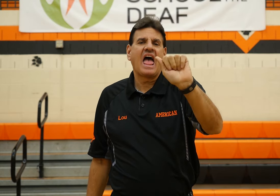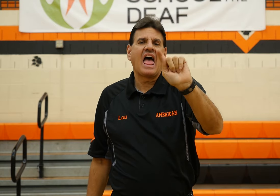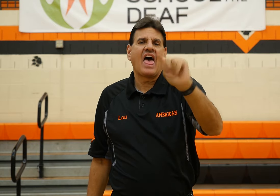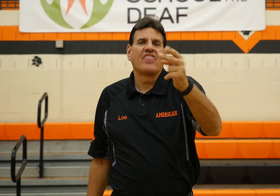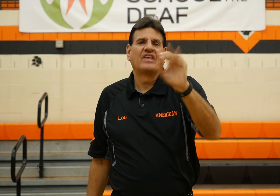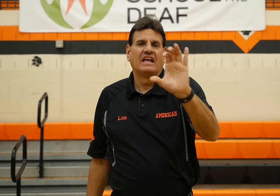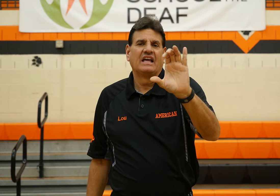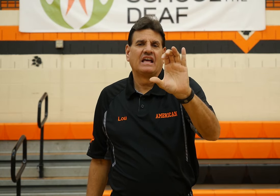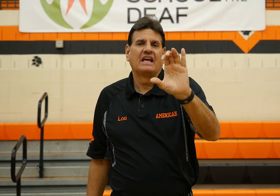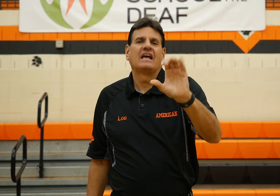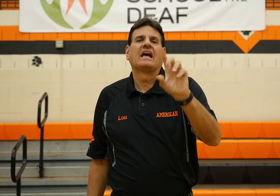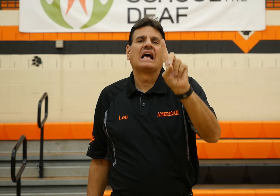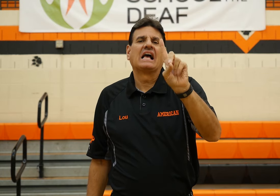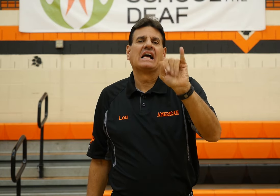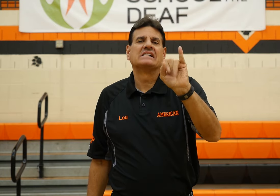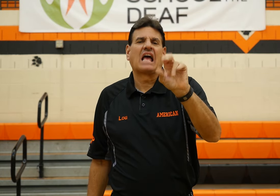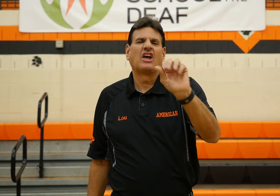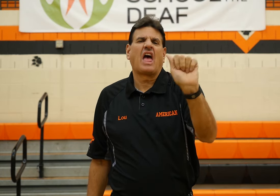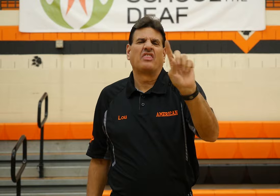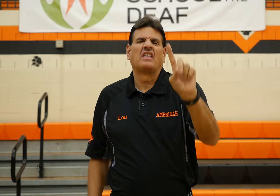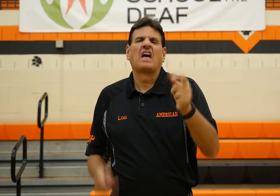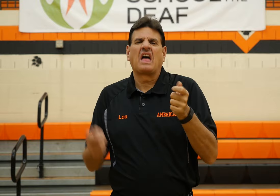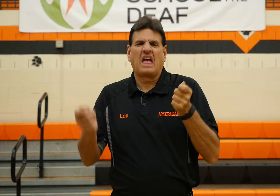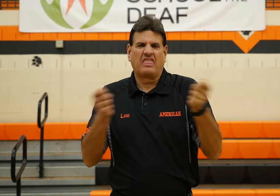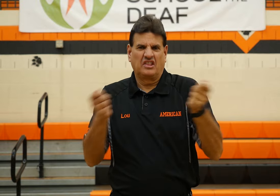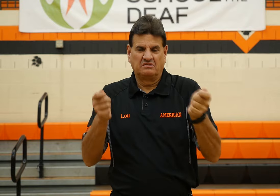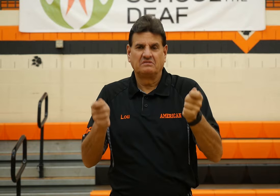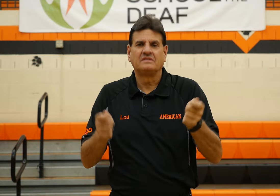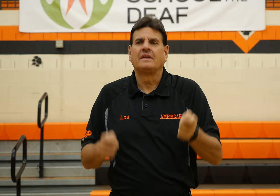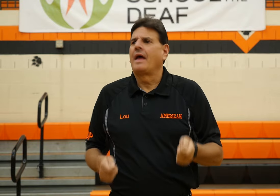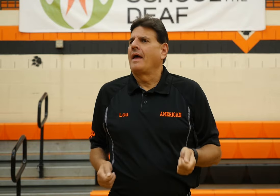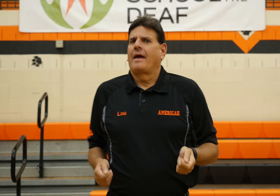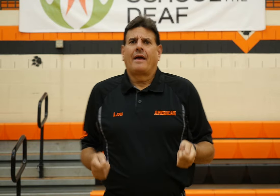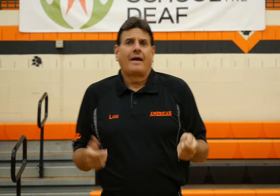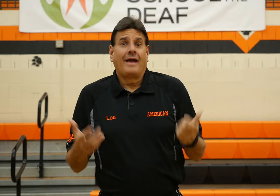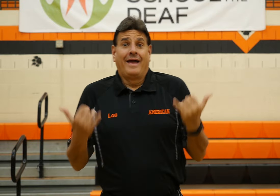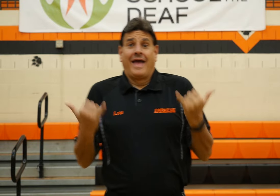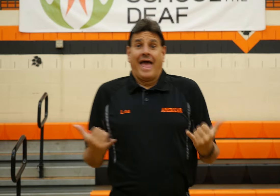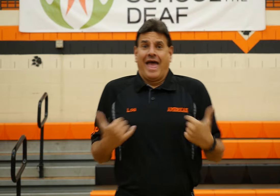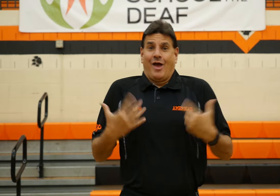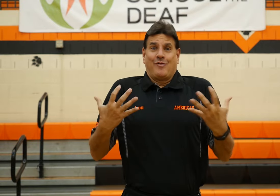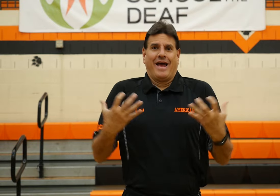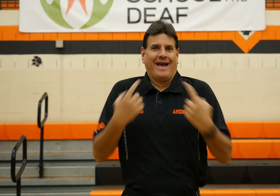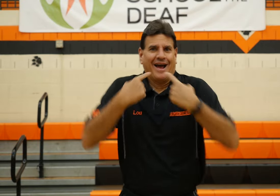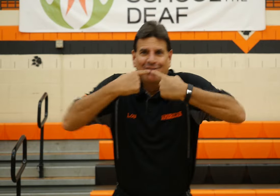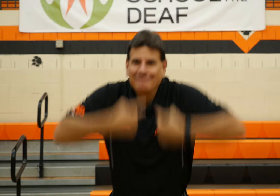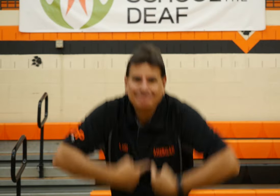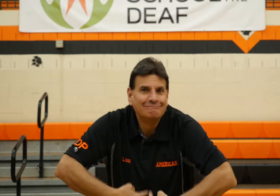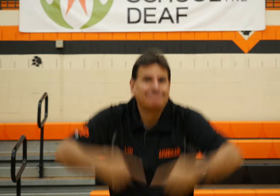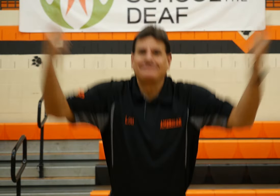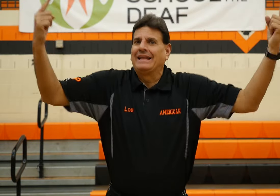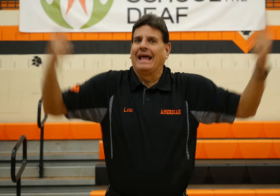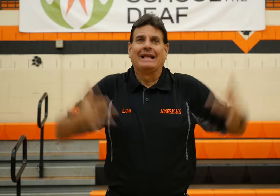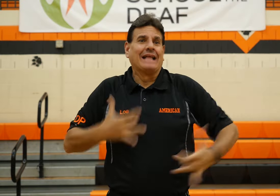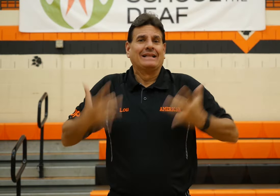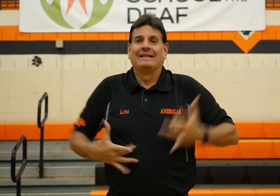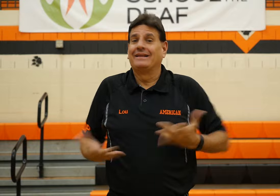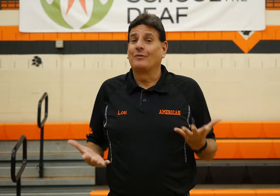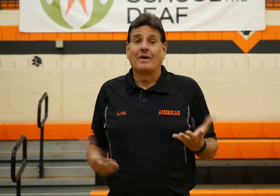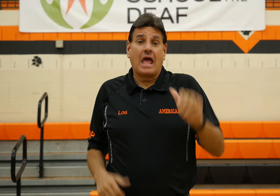I'm the Athletic Director, and I have something very exciting to